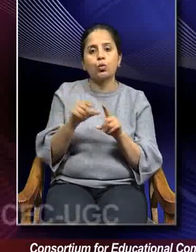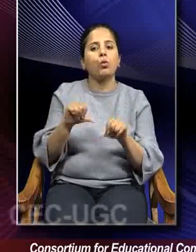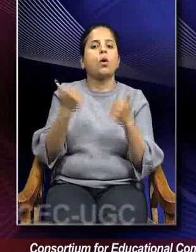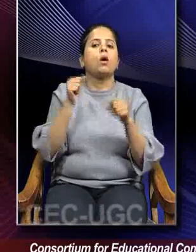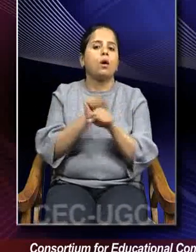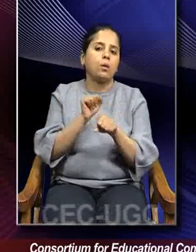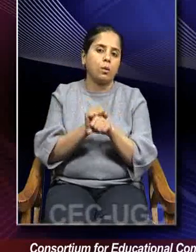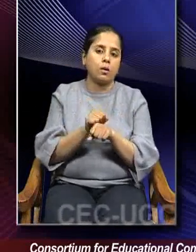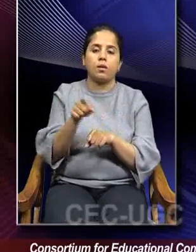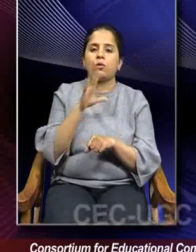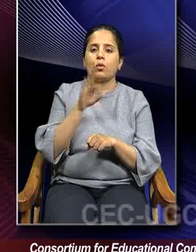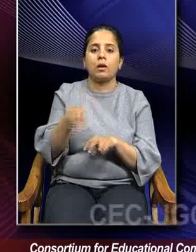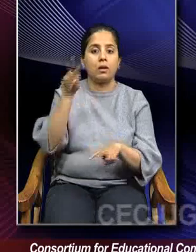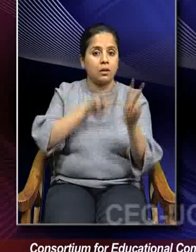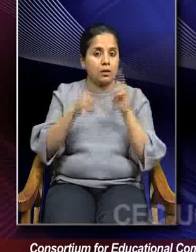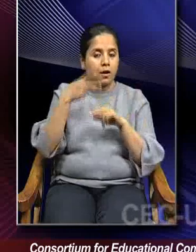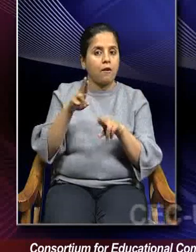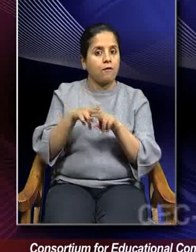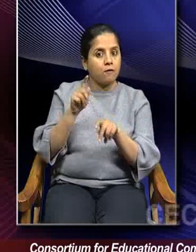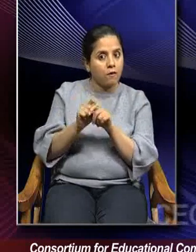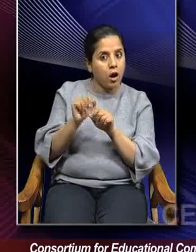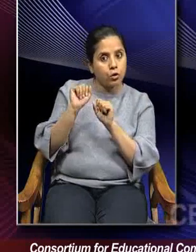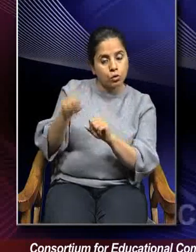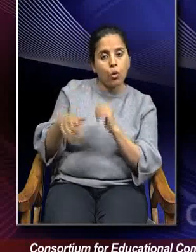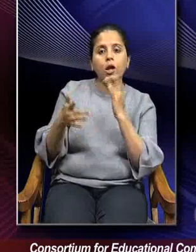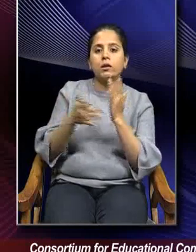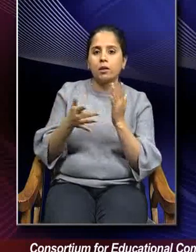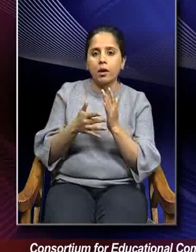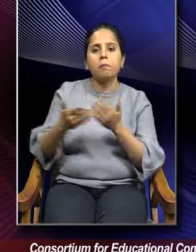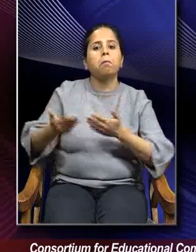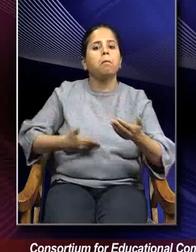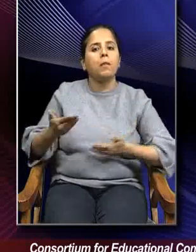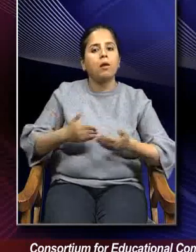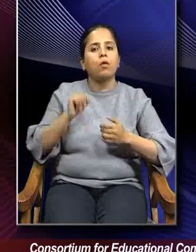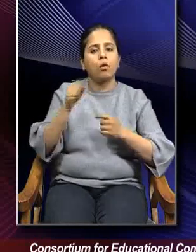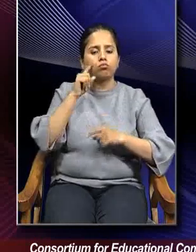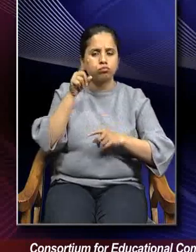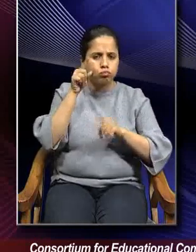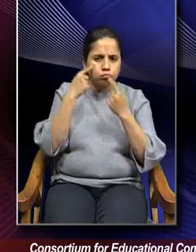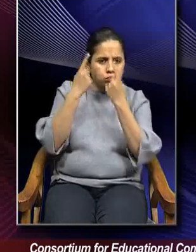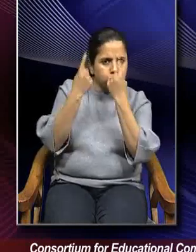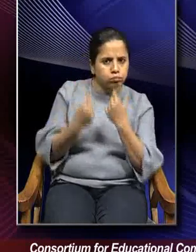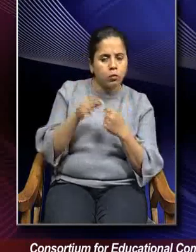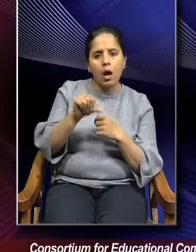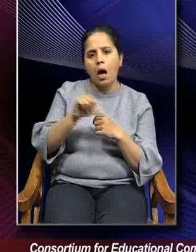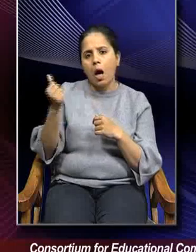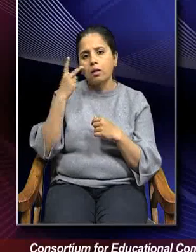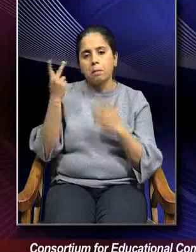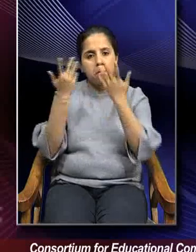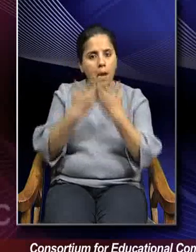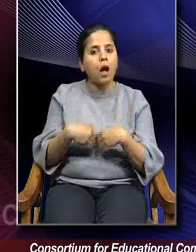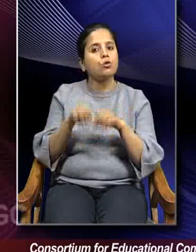which is actually considered as a function of technical, behavioral, analytical, and other competencies